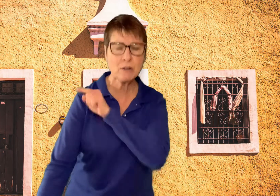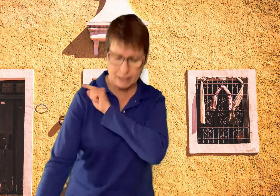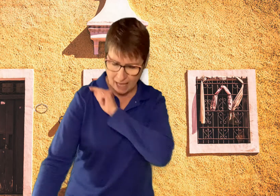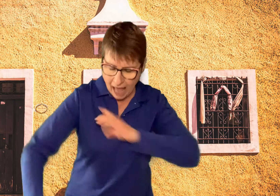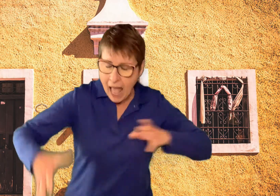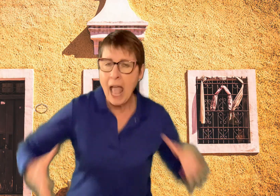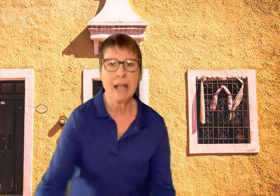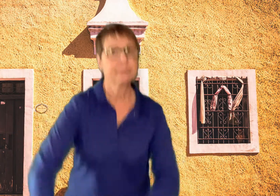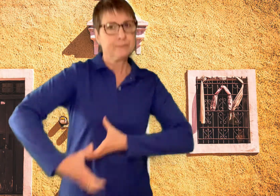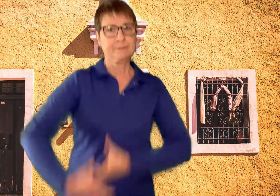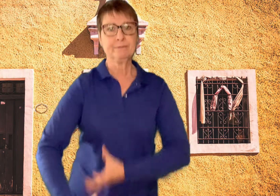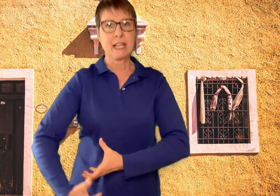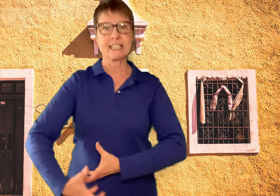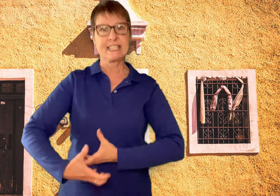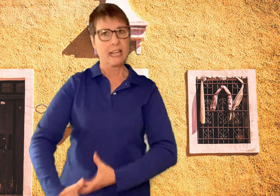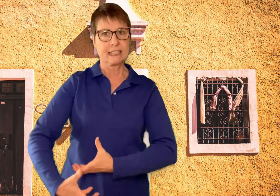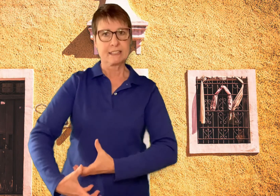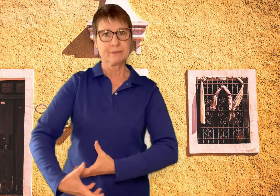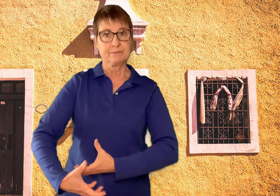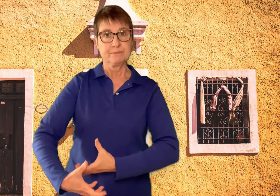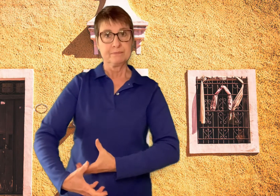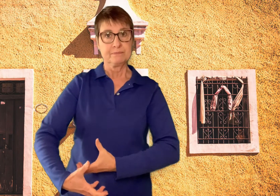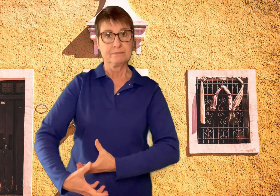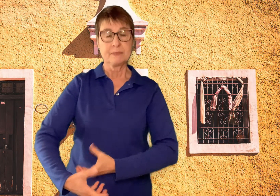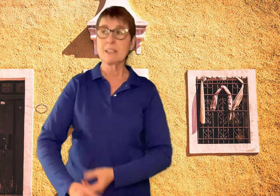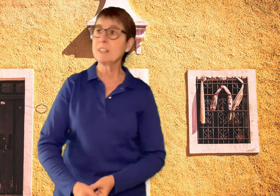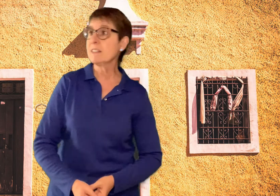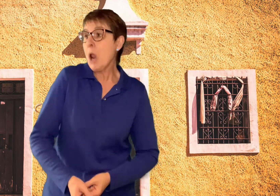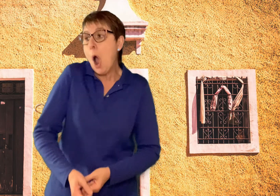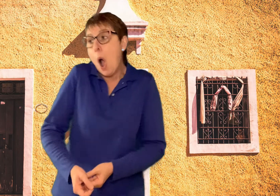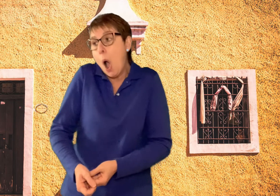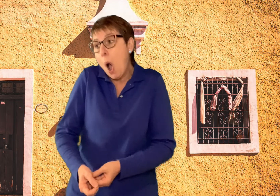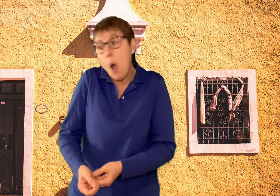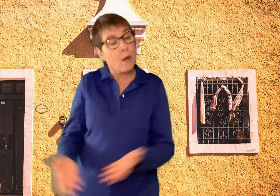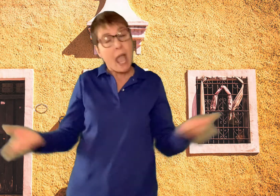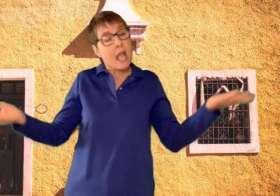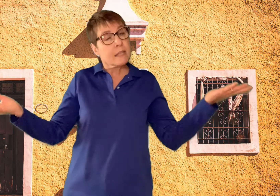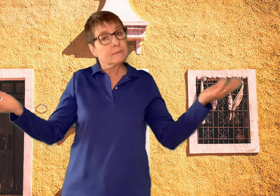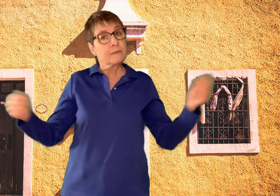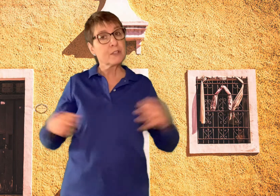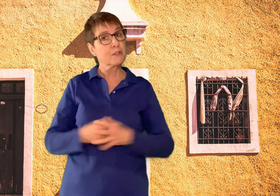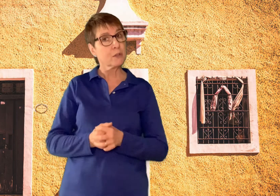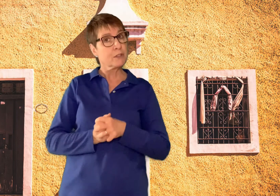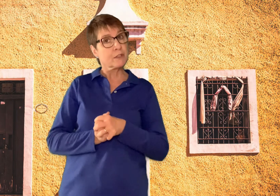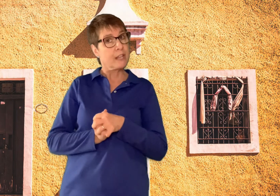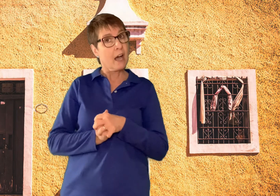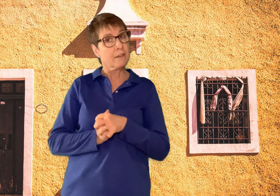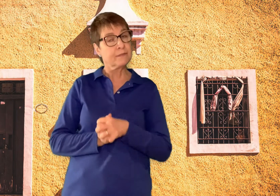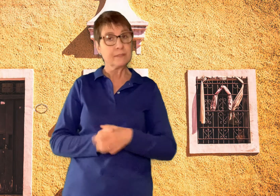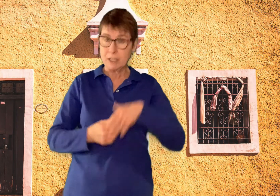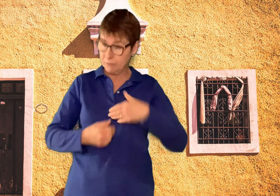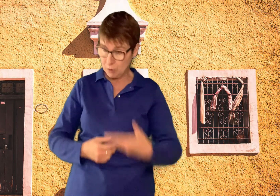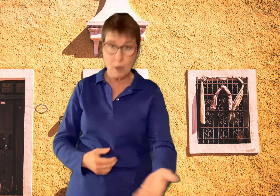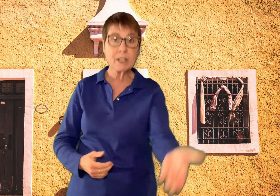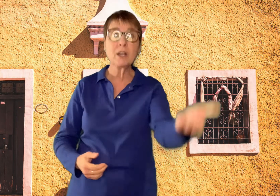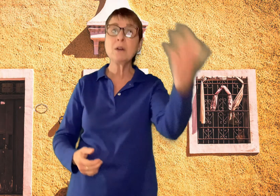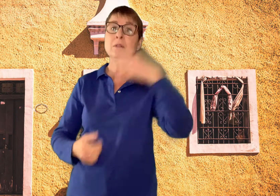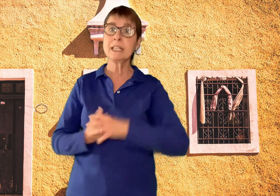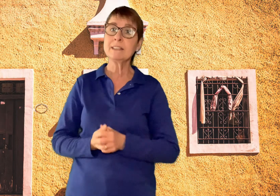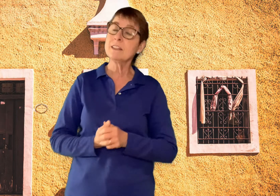and sell it. And she said, okay, suit yourself. If you want to go into the